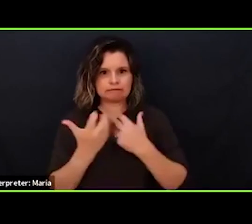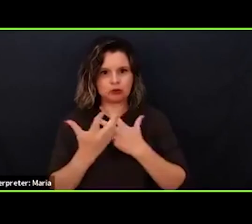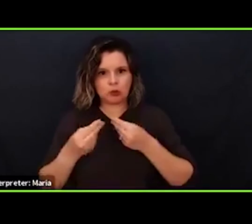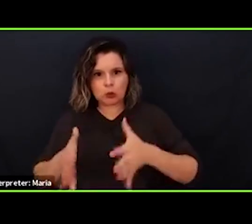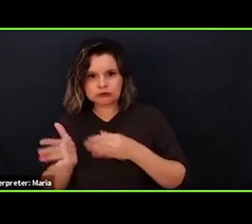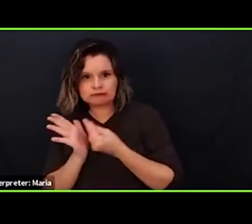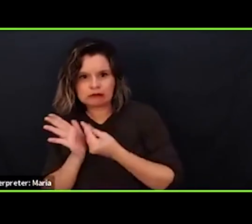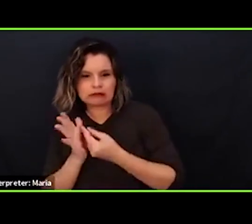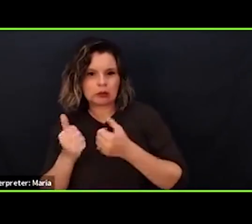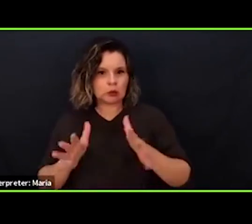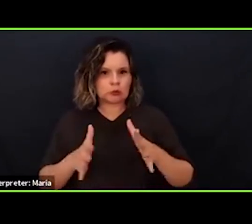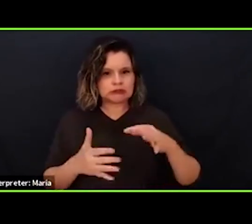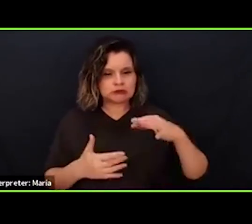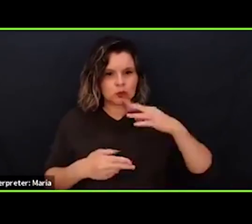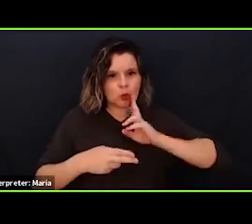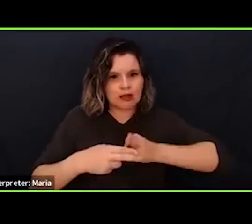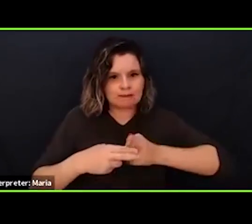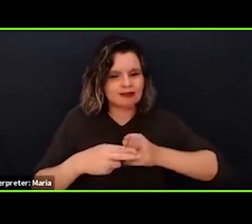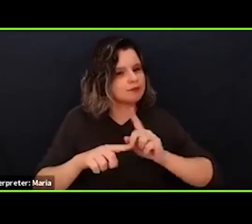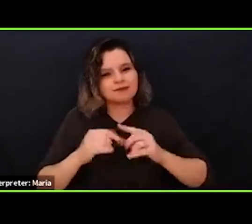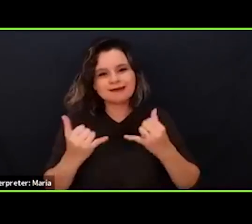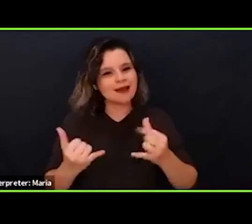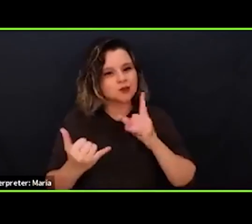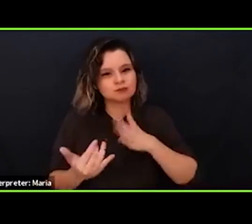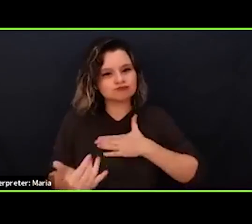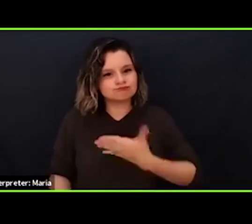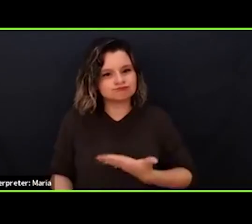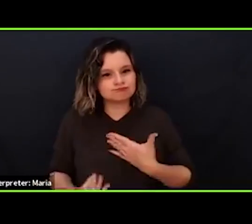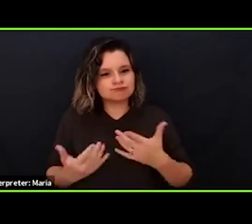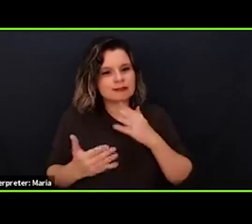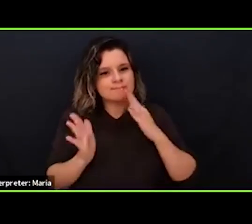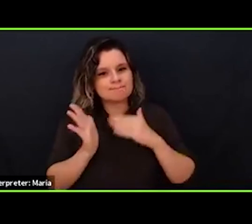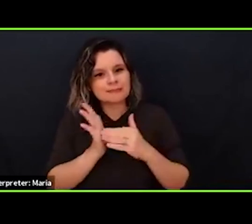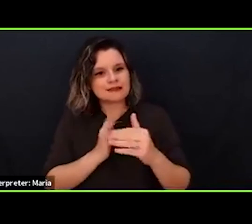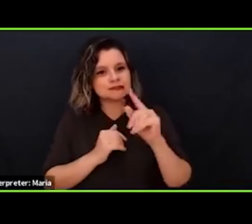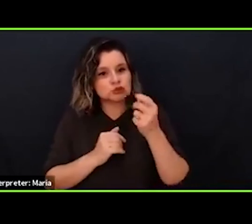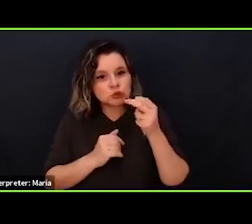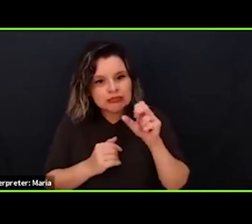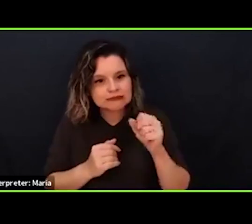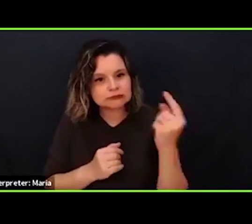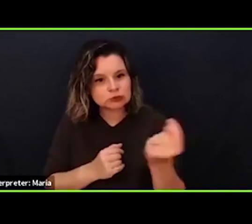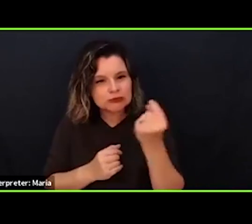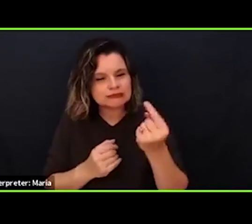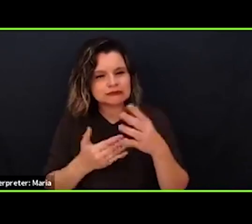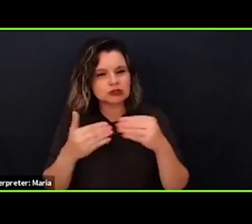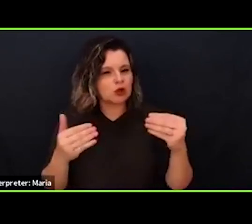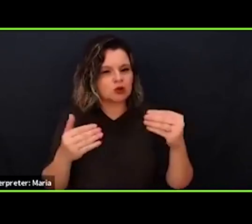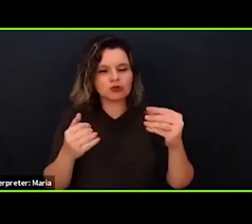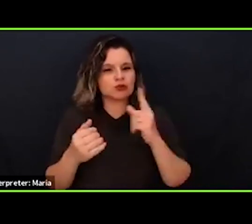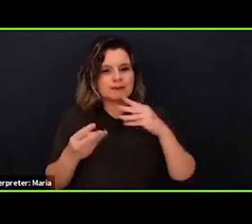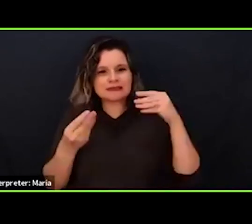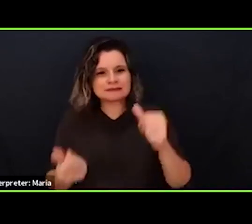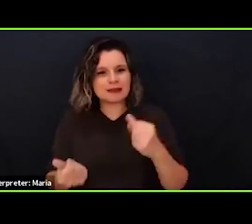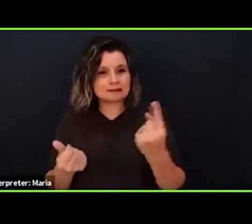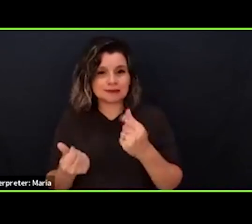this fear of losing credibility, but it is time to admit that billions and trillions of dollars have been spent on something that is an